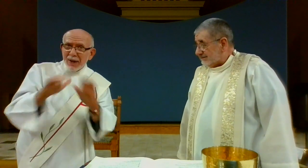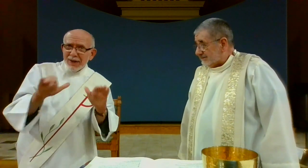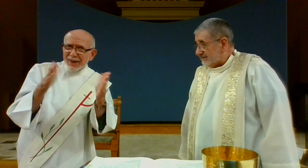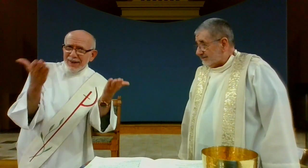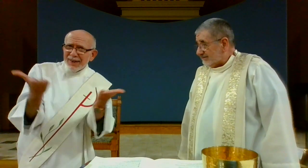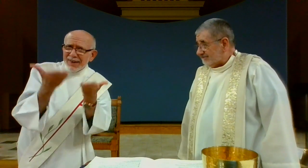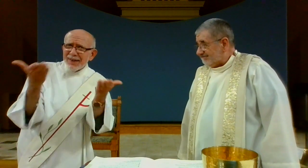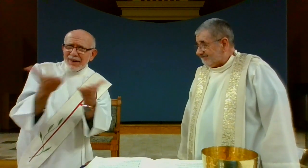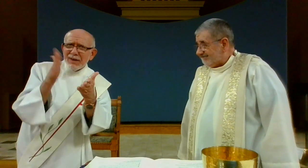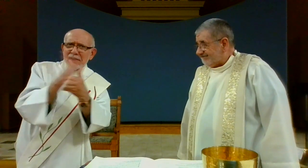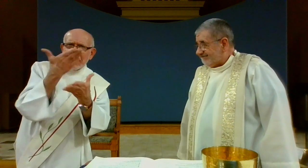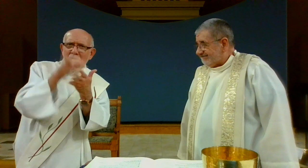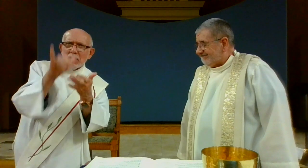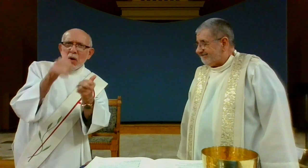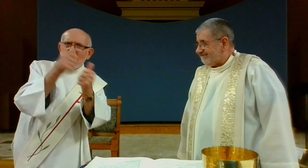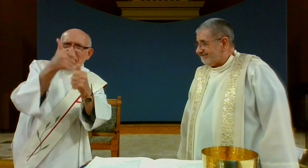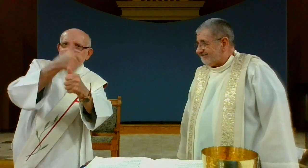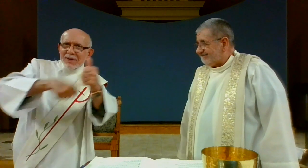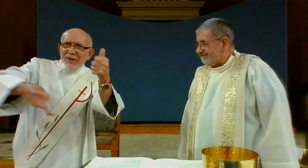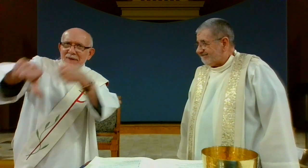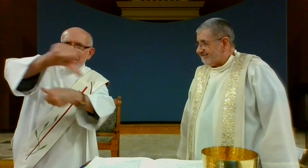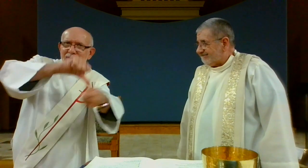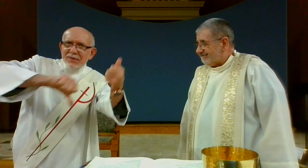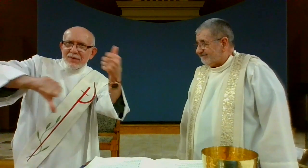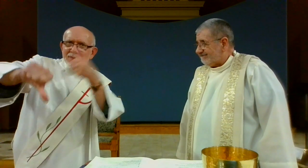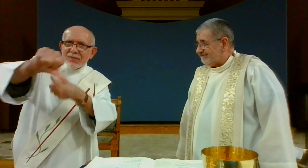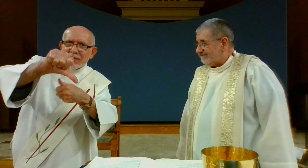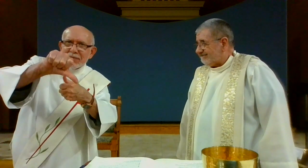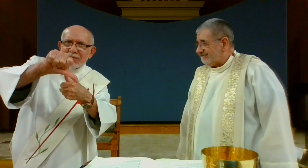Christ's peace is here. Let us share that peace with one another.